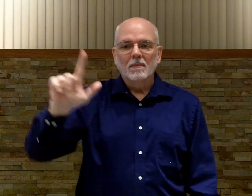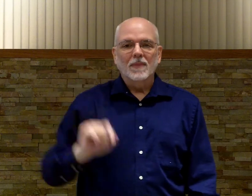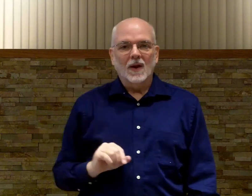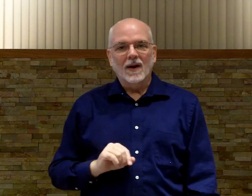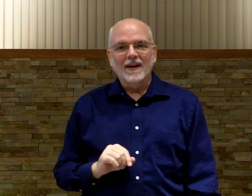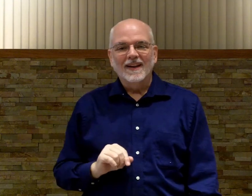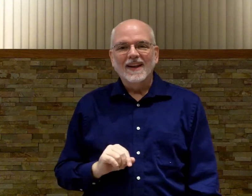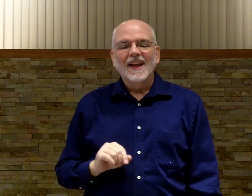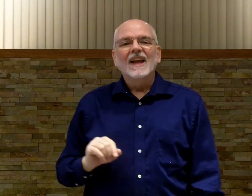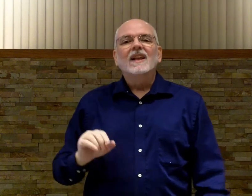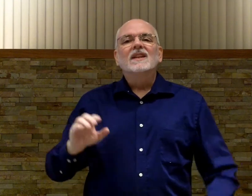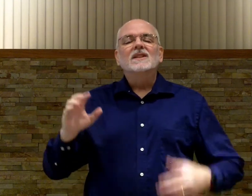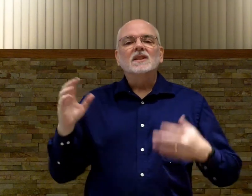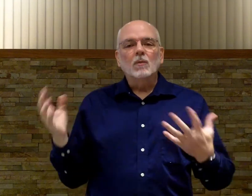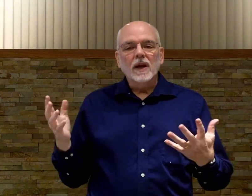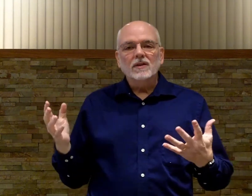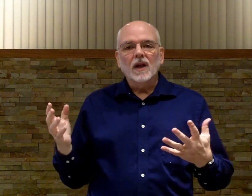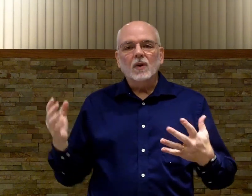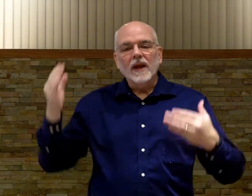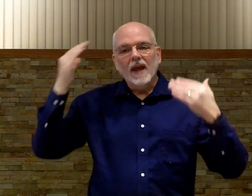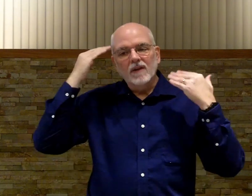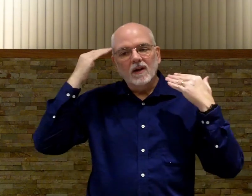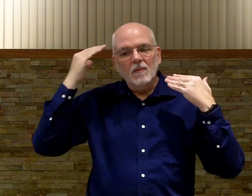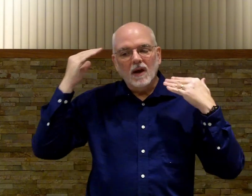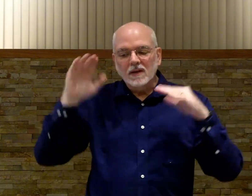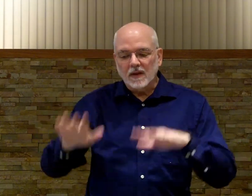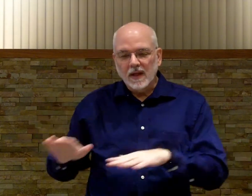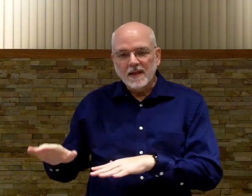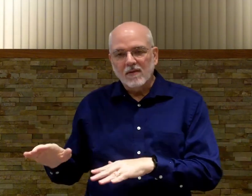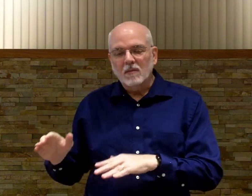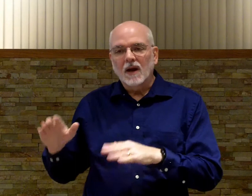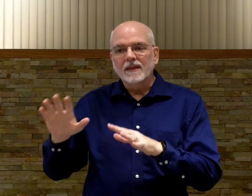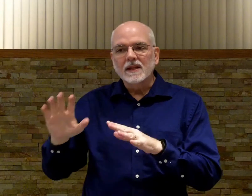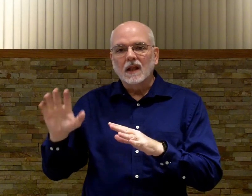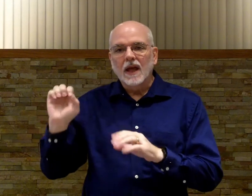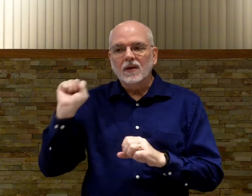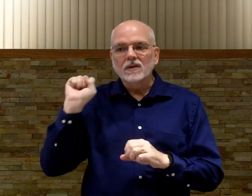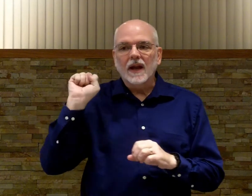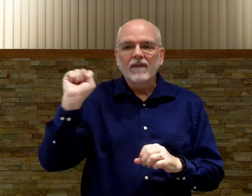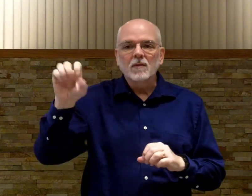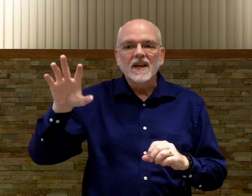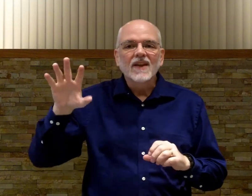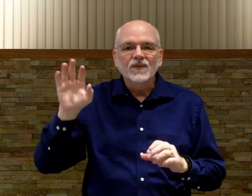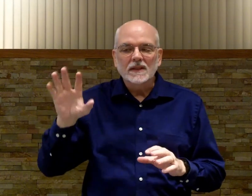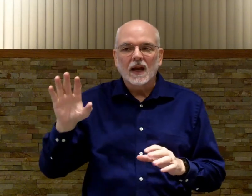All right? Some reason or another, we have it in our minds or the kids have in their minds these letters that have to be emphasized.